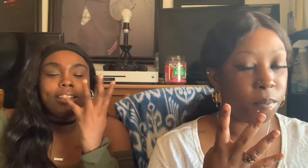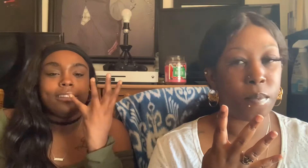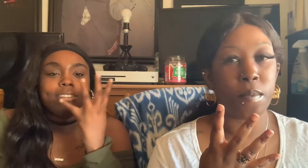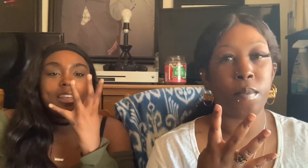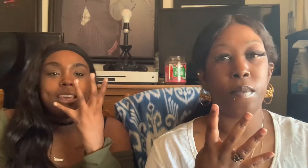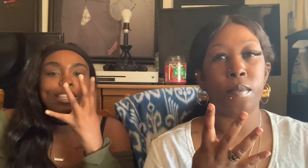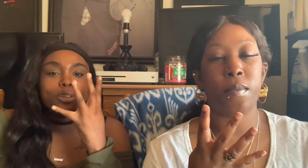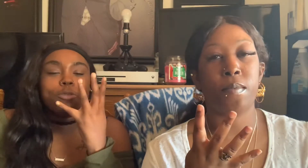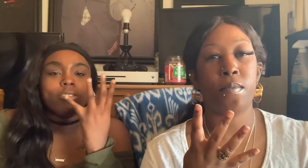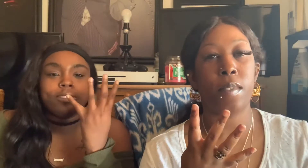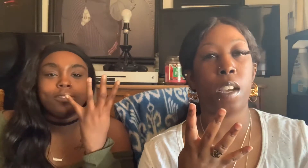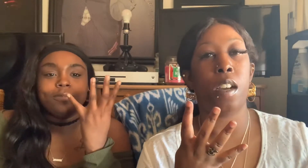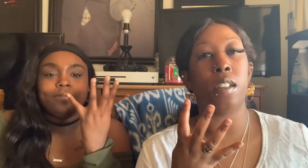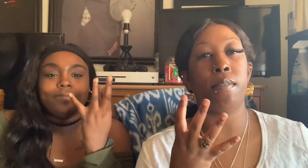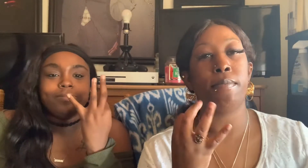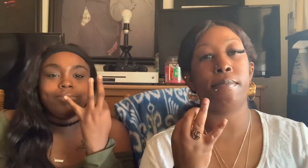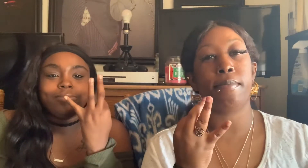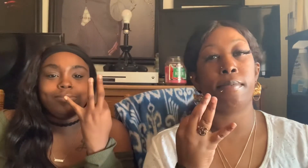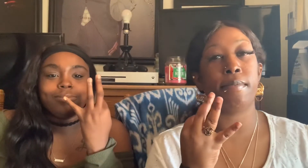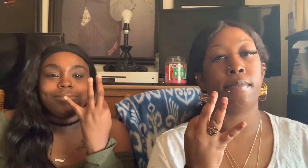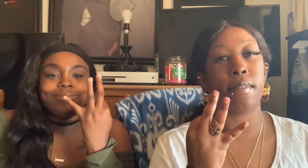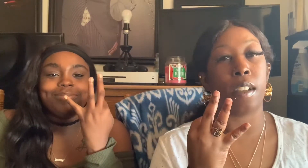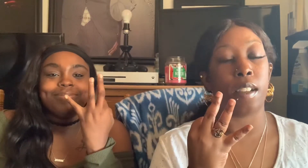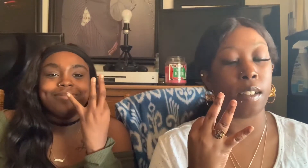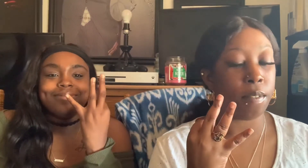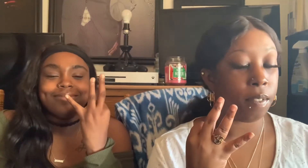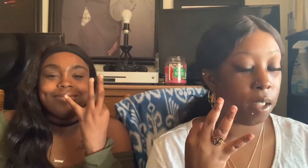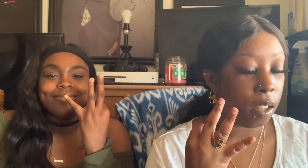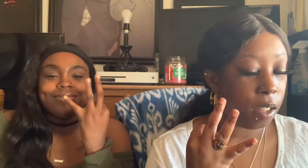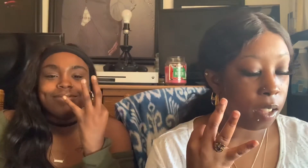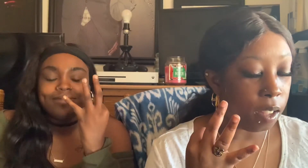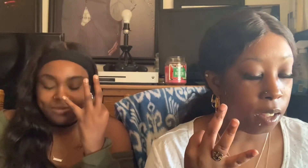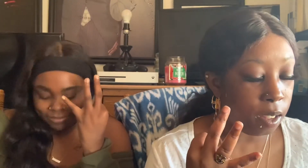intercourse. Oh. Wow. Um.